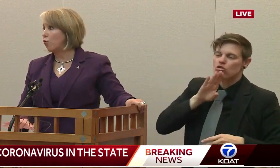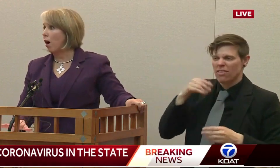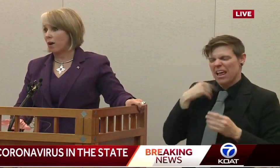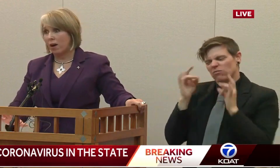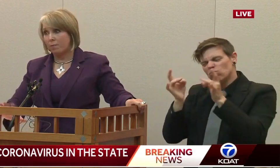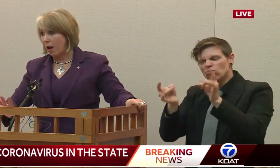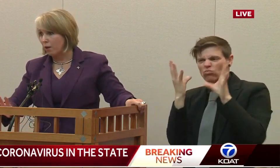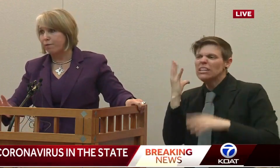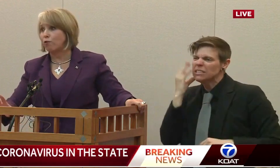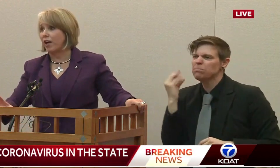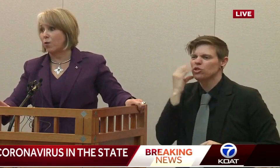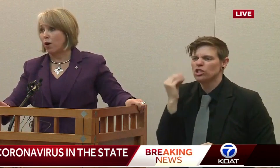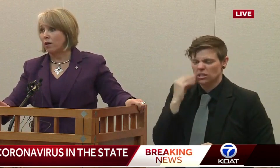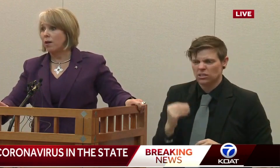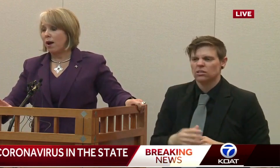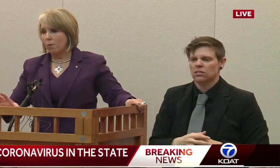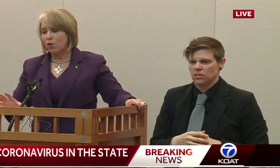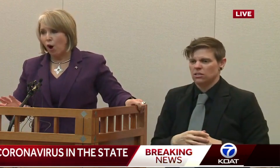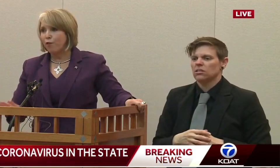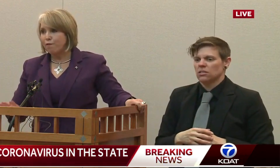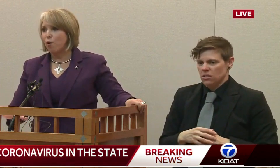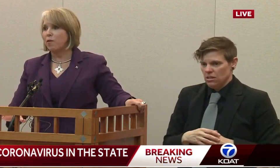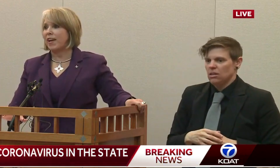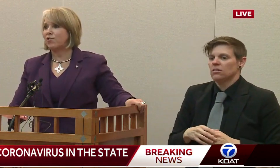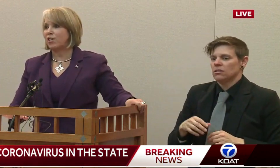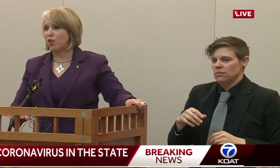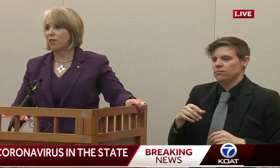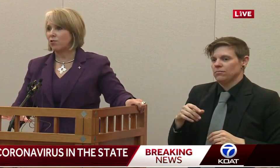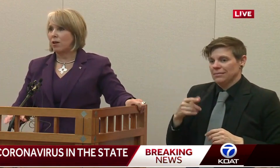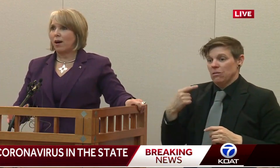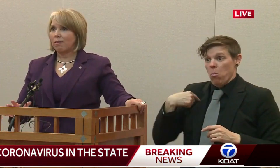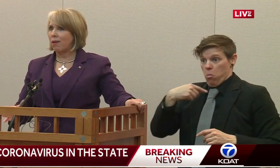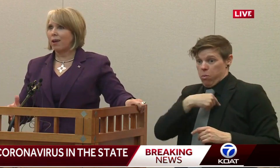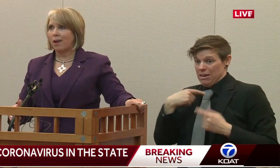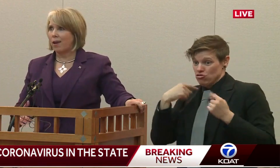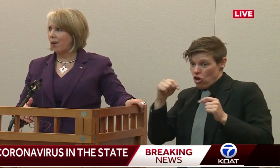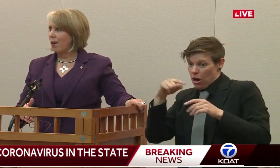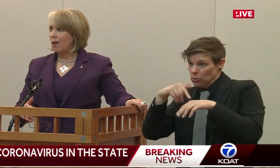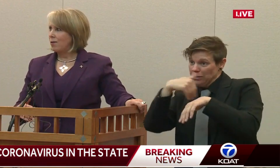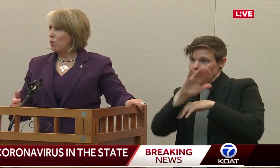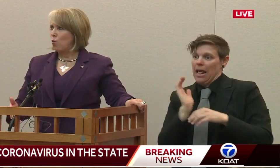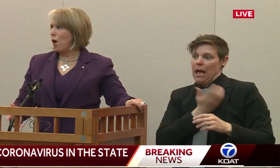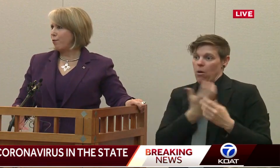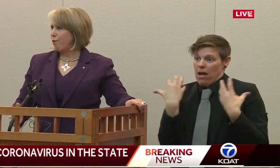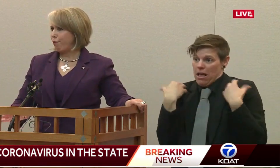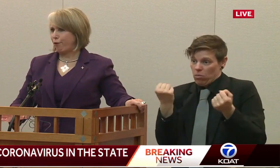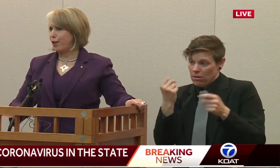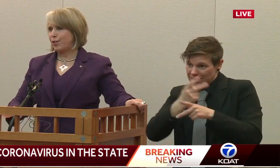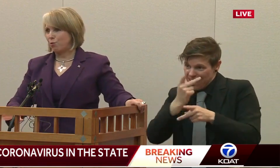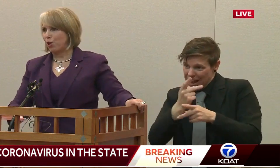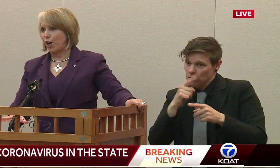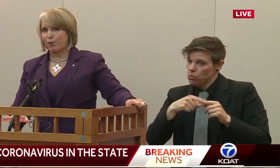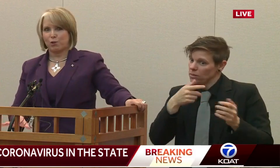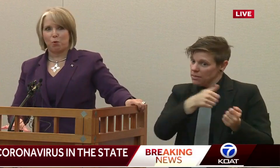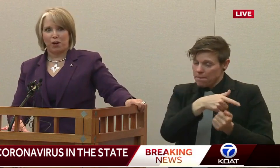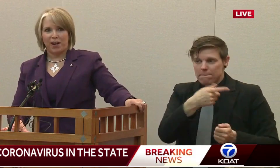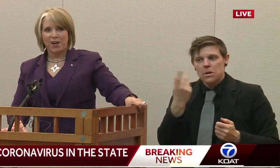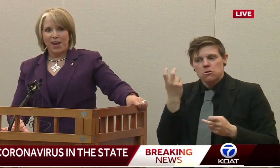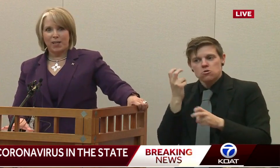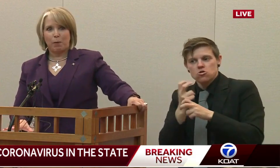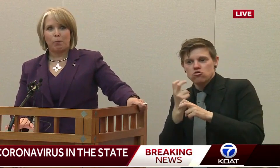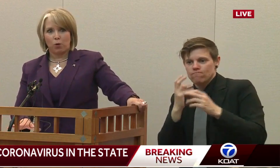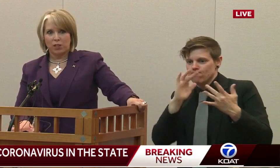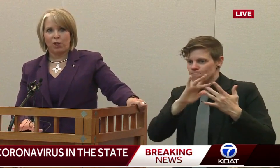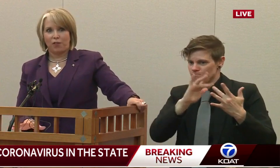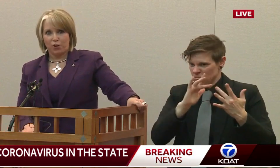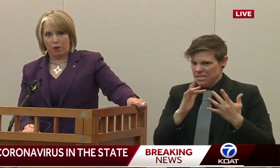the ground, and they are trying. I am not going to fault anyone. I was on the phone with HHS, I think 1.30, 2 o'clock this morning,